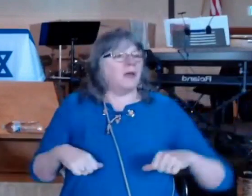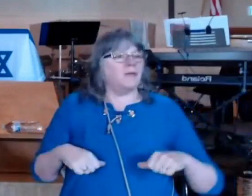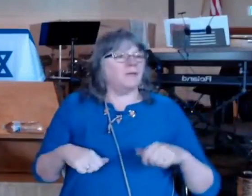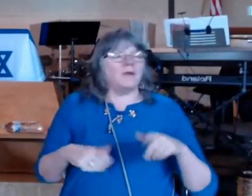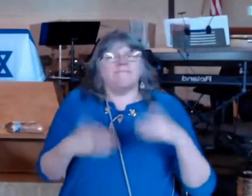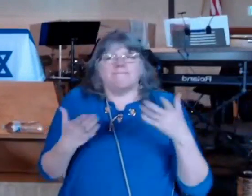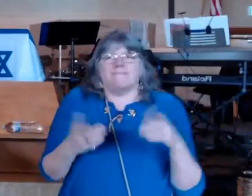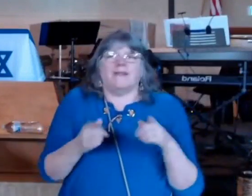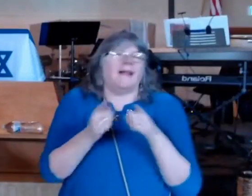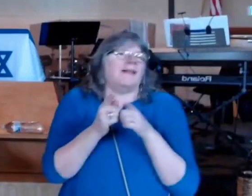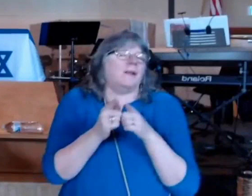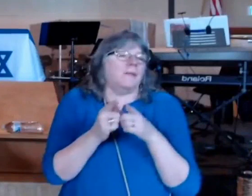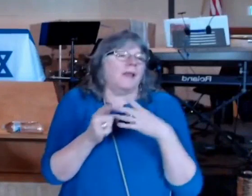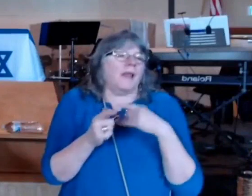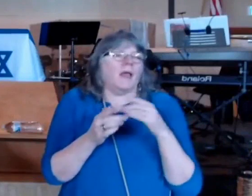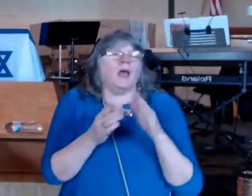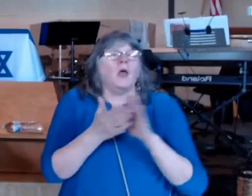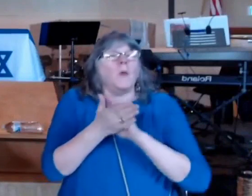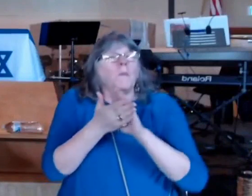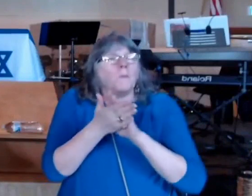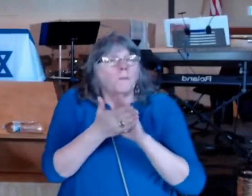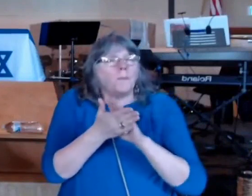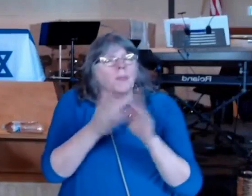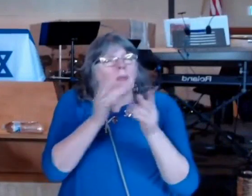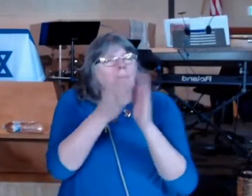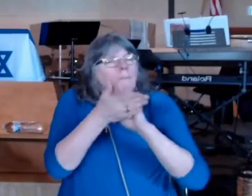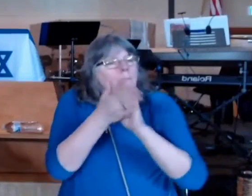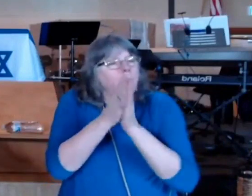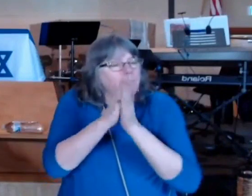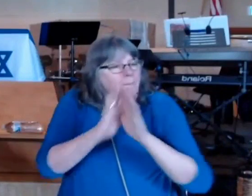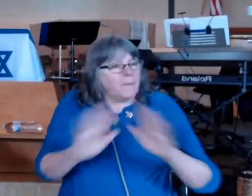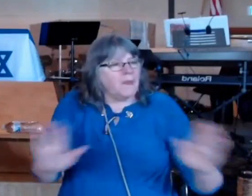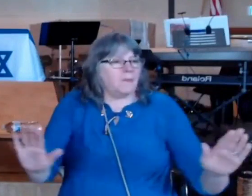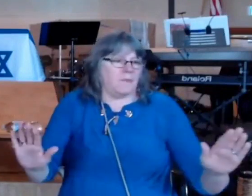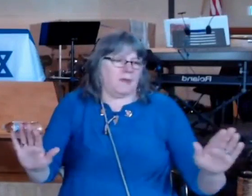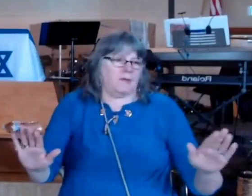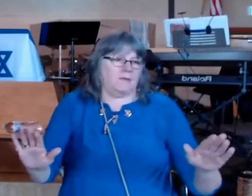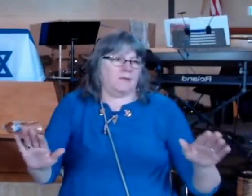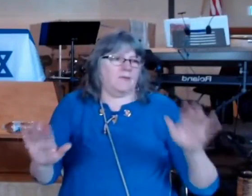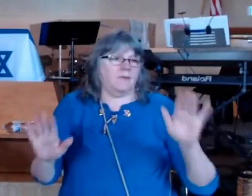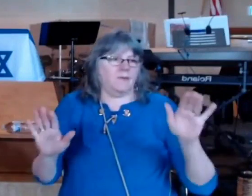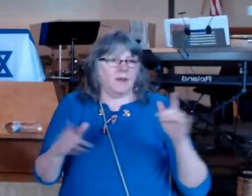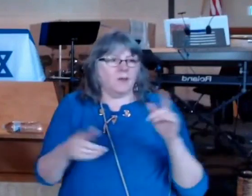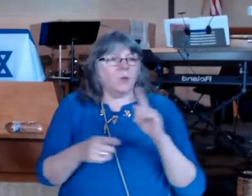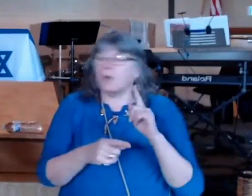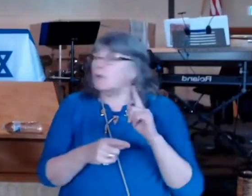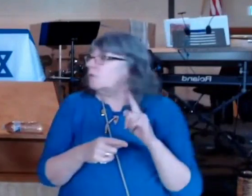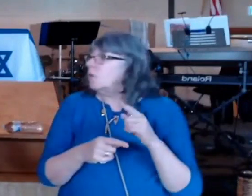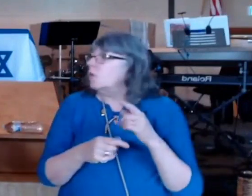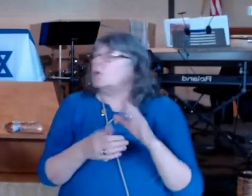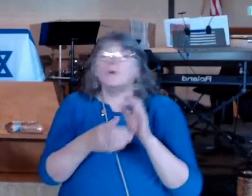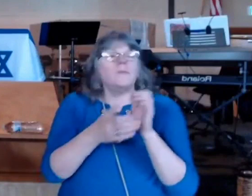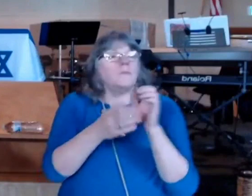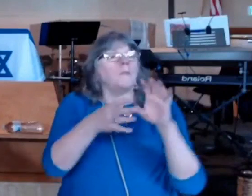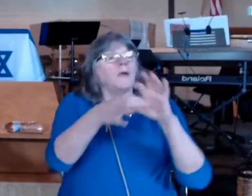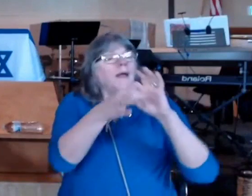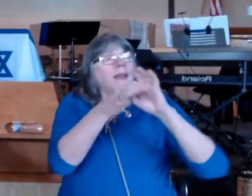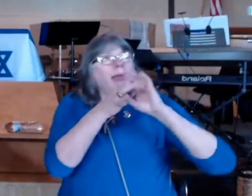as peacemakers they're the guys who make the connection